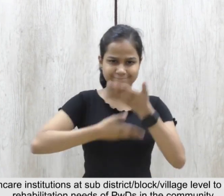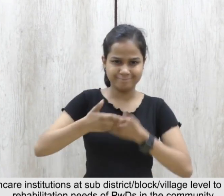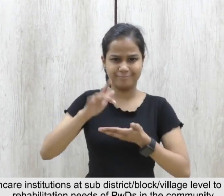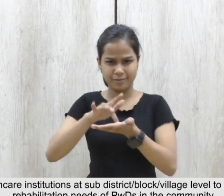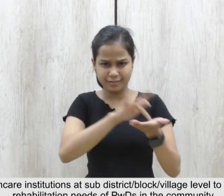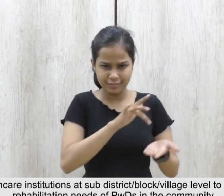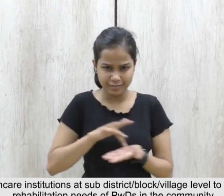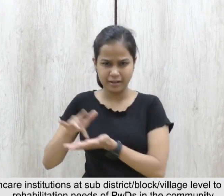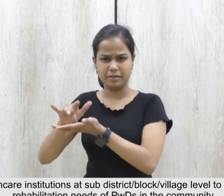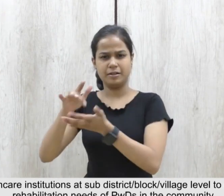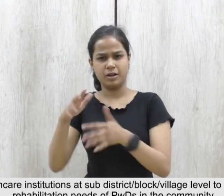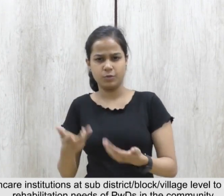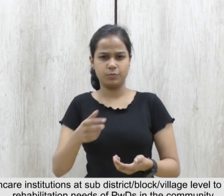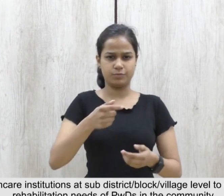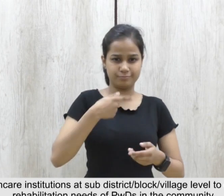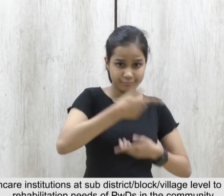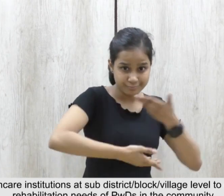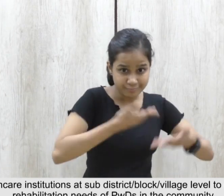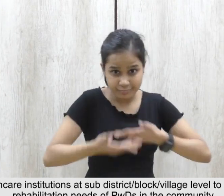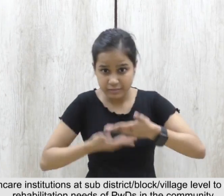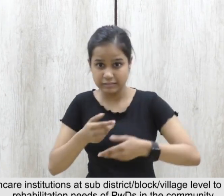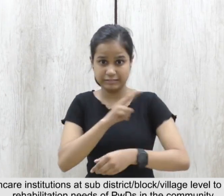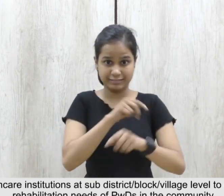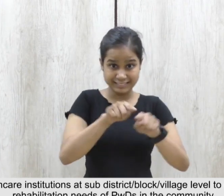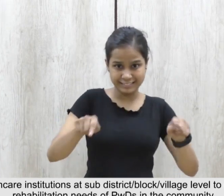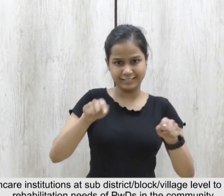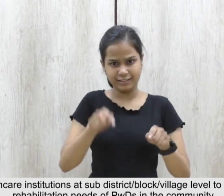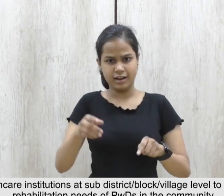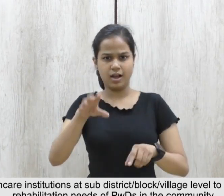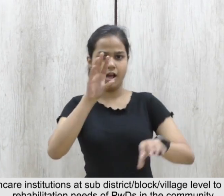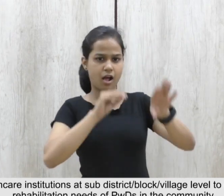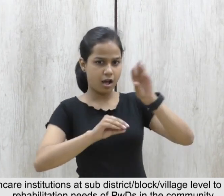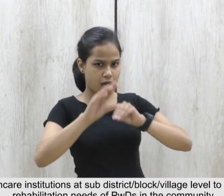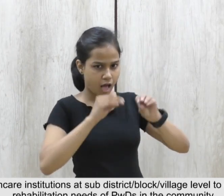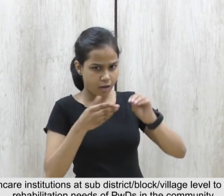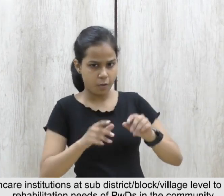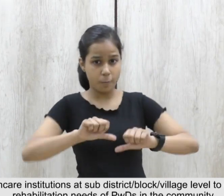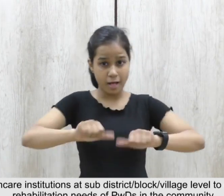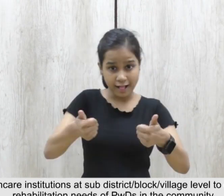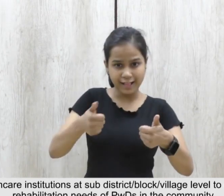organizations at sub-district, block, village level